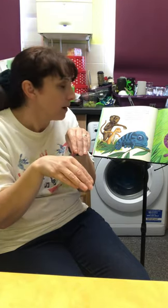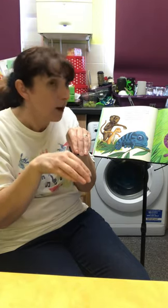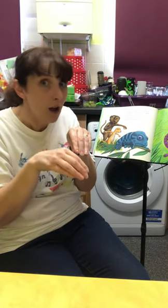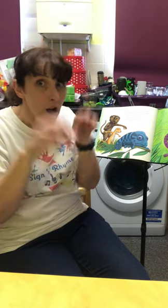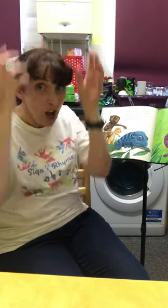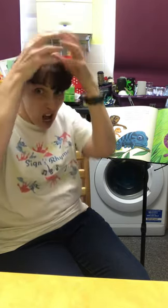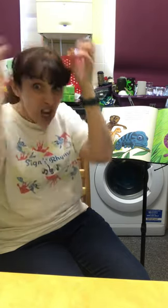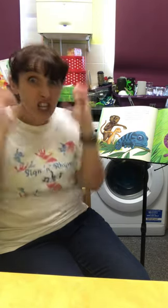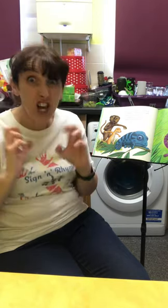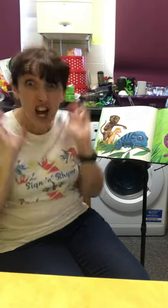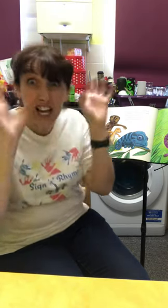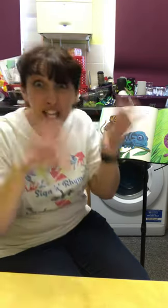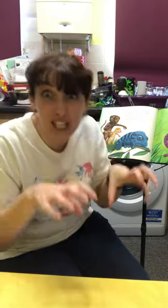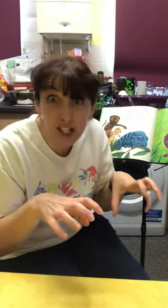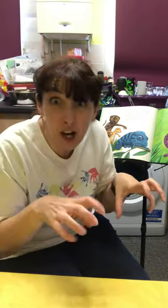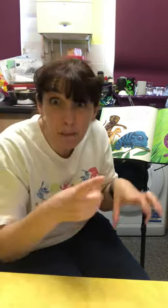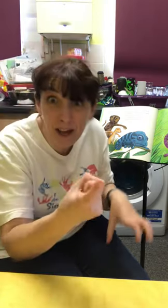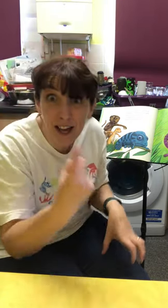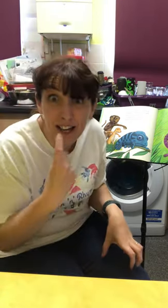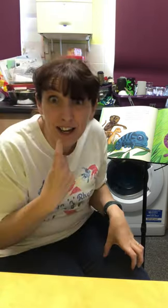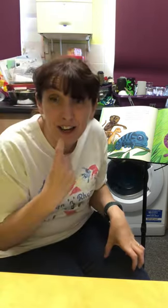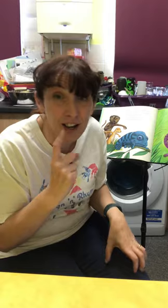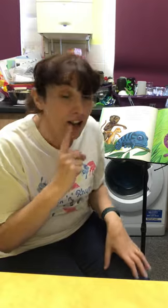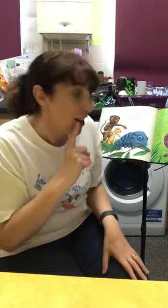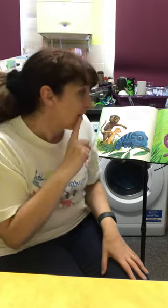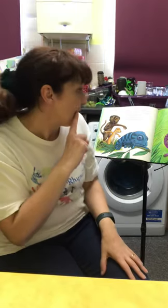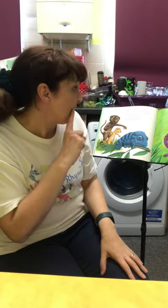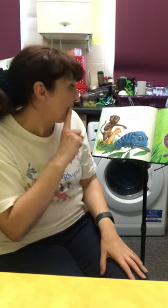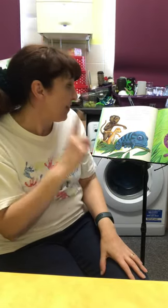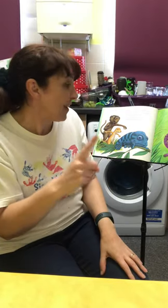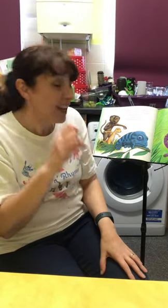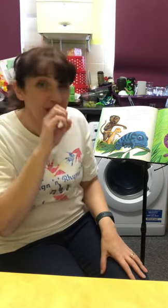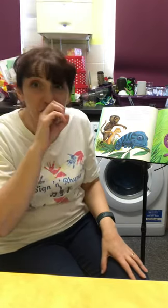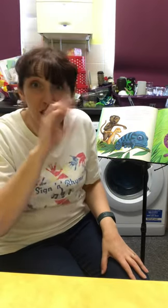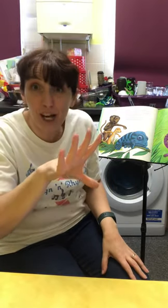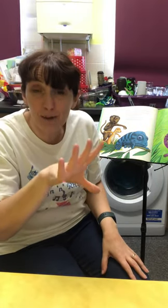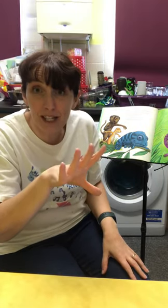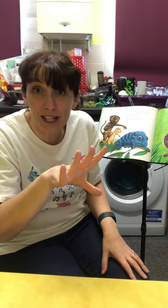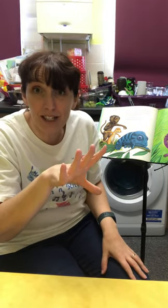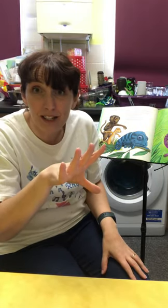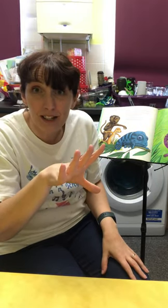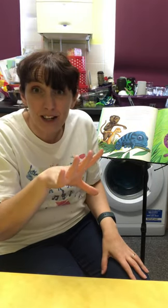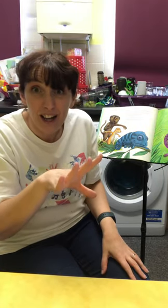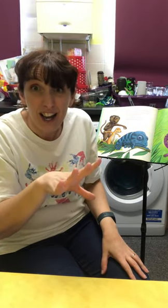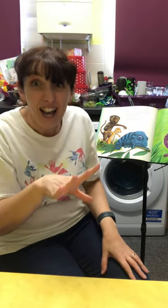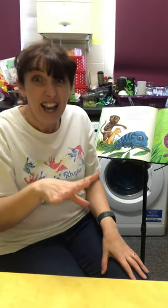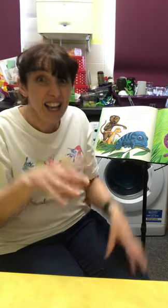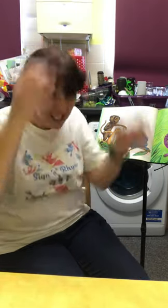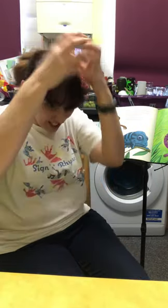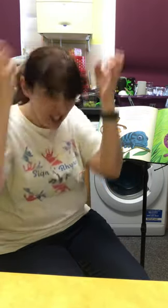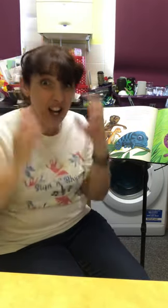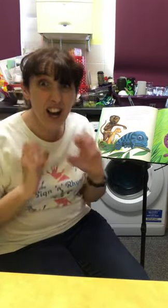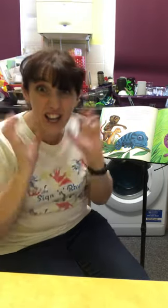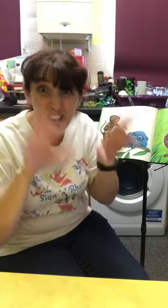Lion is coming! They shouted. It's lion!